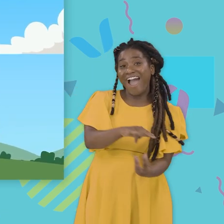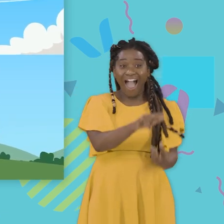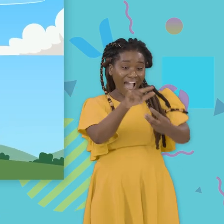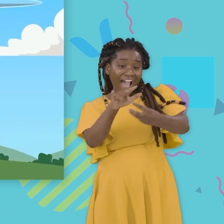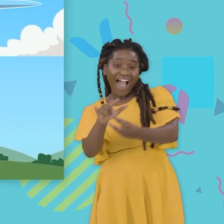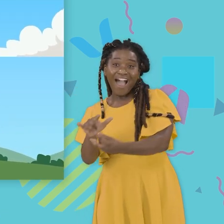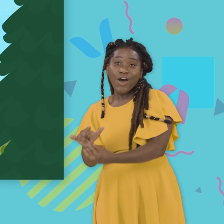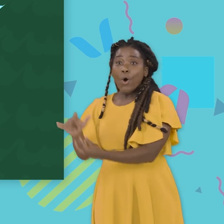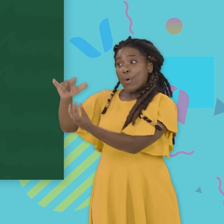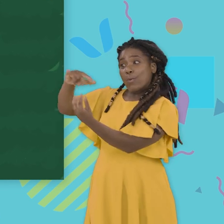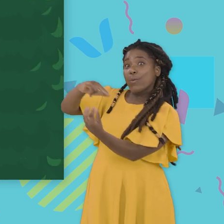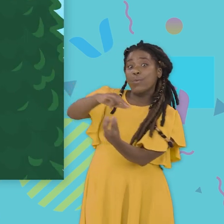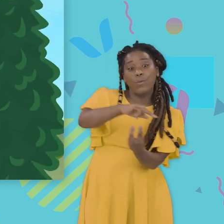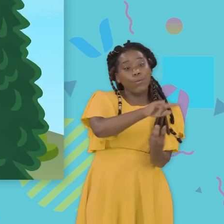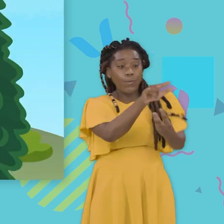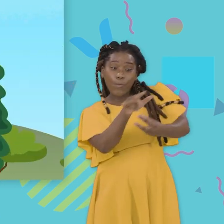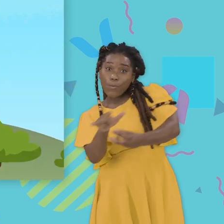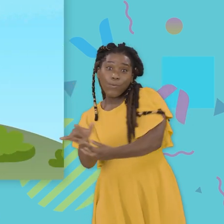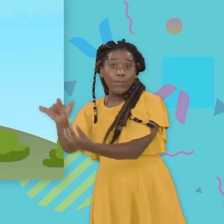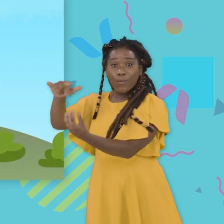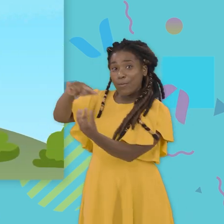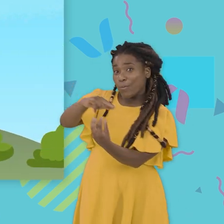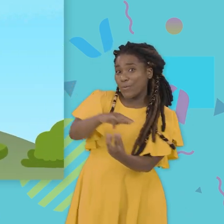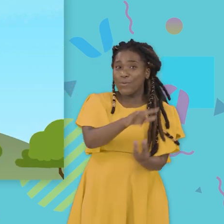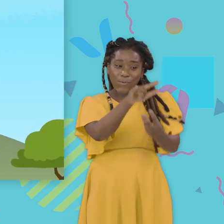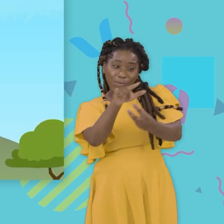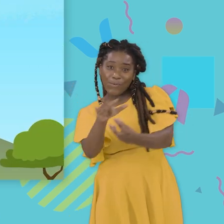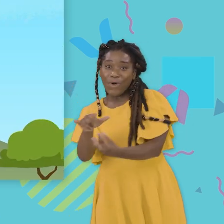It's a firefighting helicopter